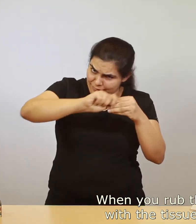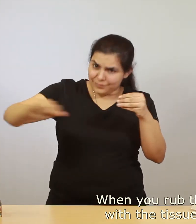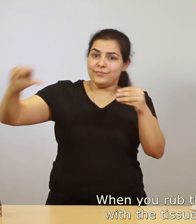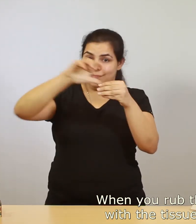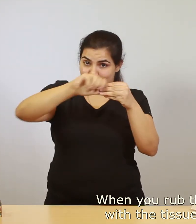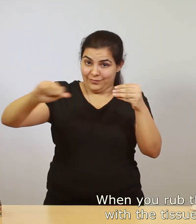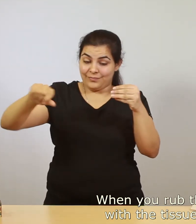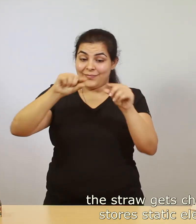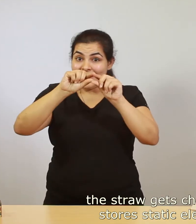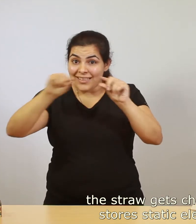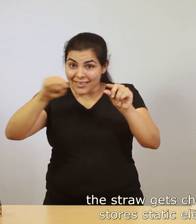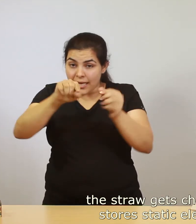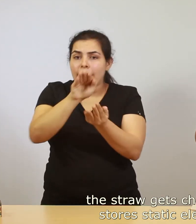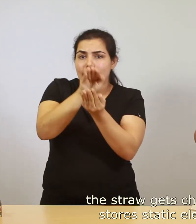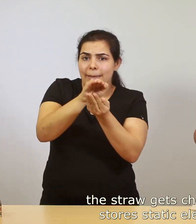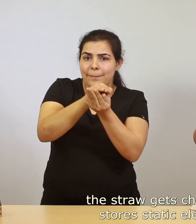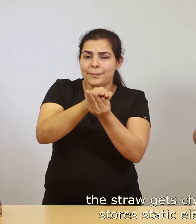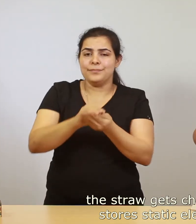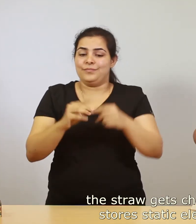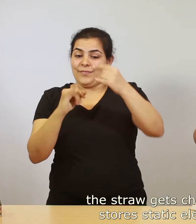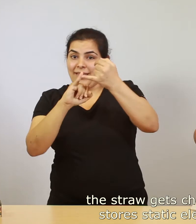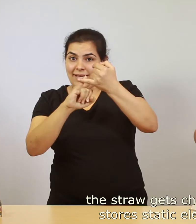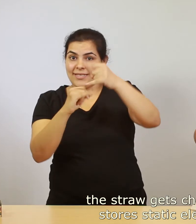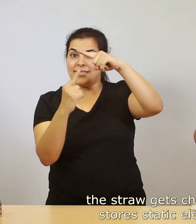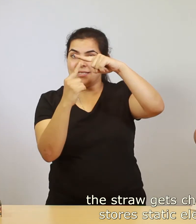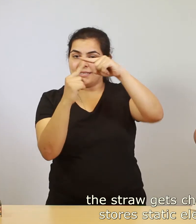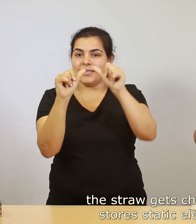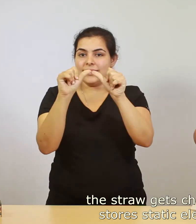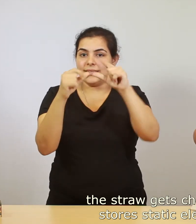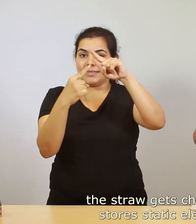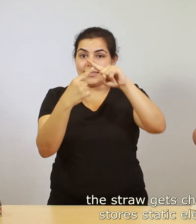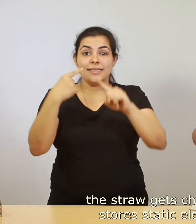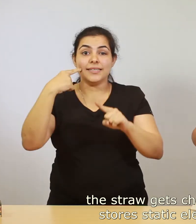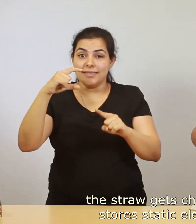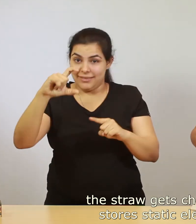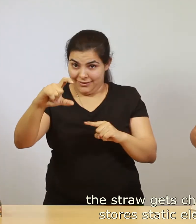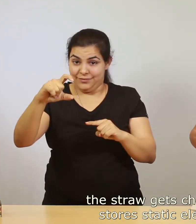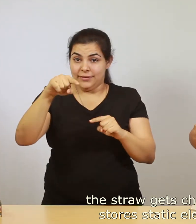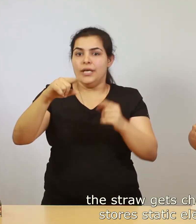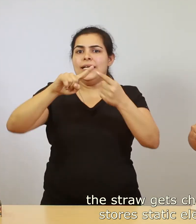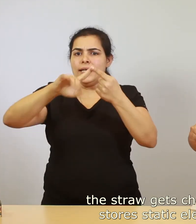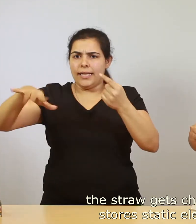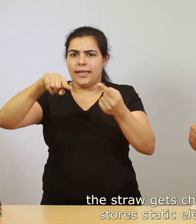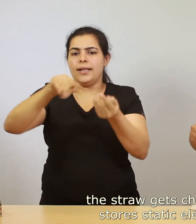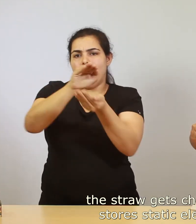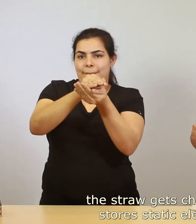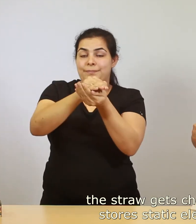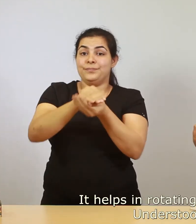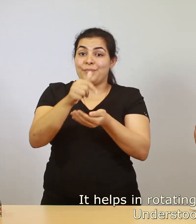yes the straw gets charged and stores static electricity oh it helps in